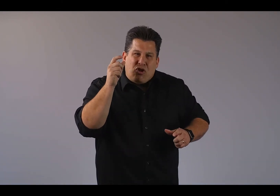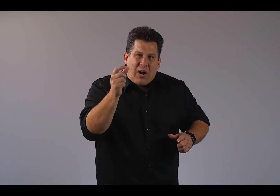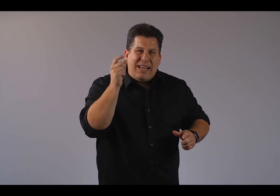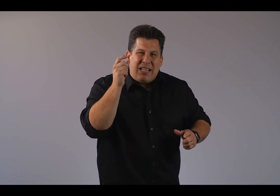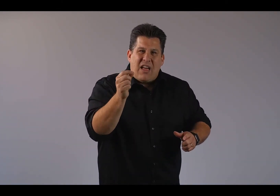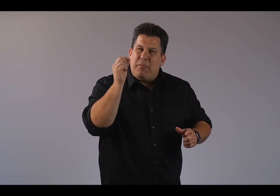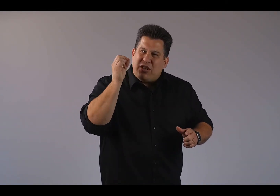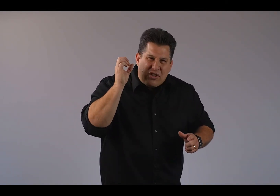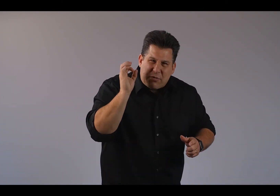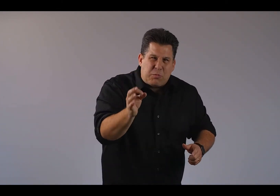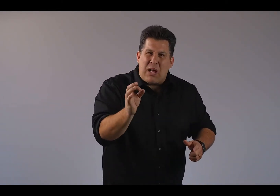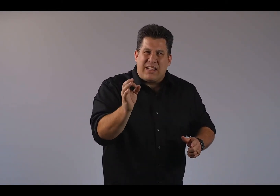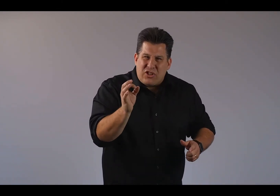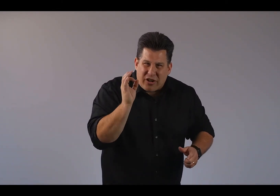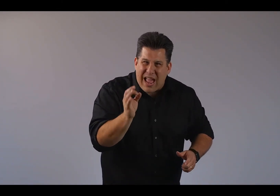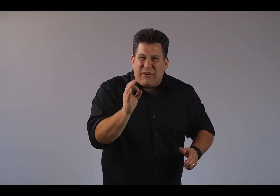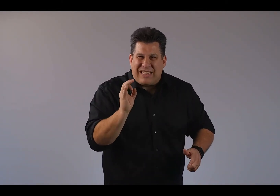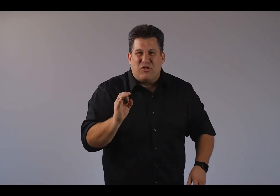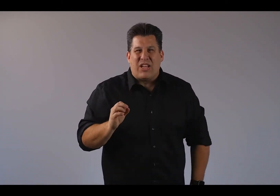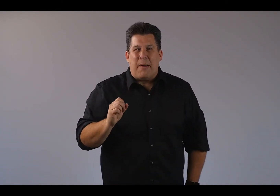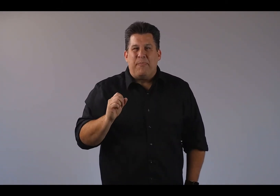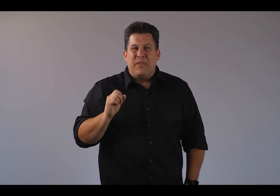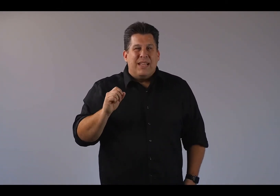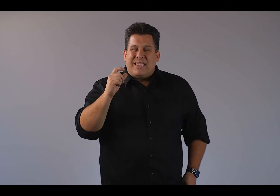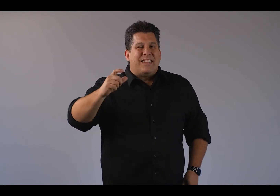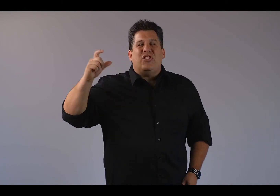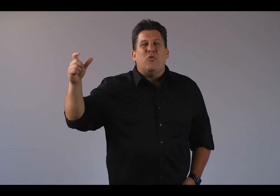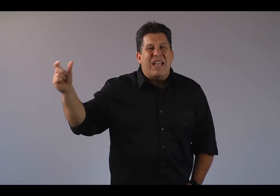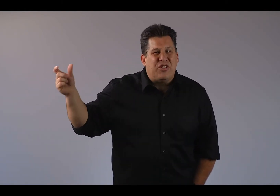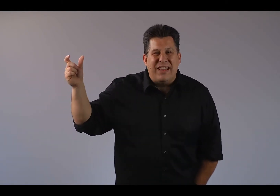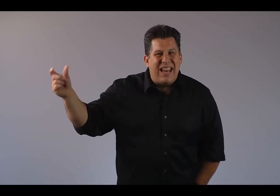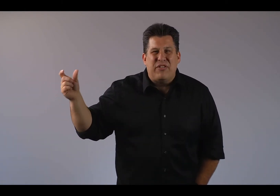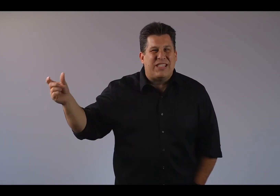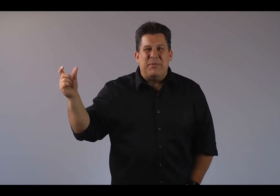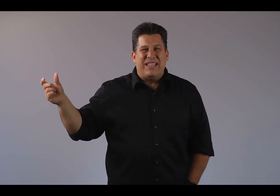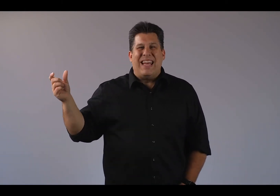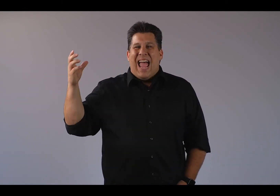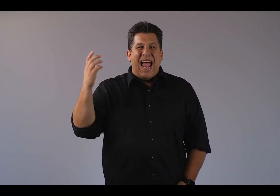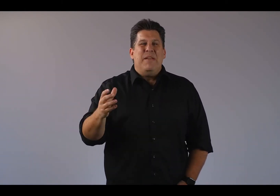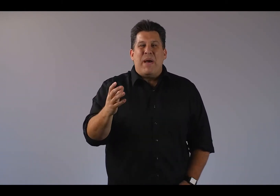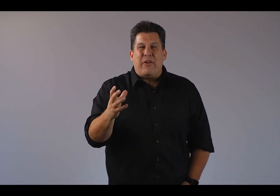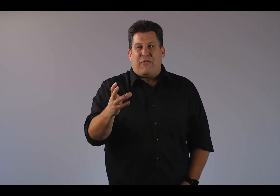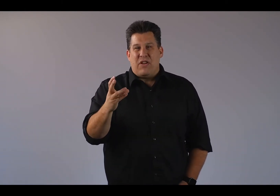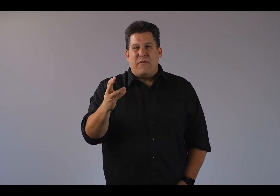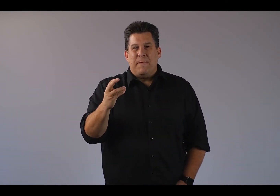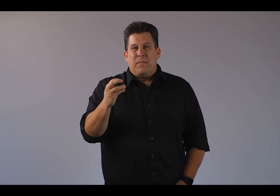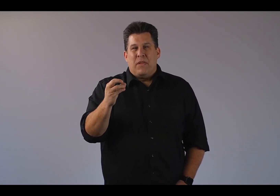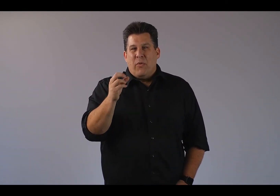try to love but she just responds like a jerk every single time. It's the situation that never seems to get any better for you where